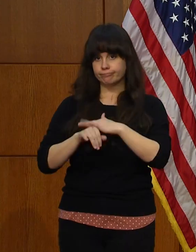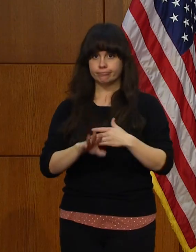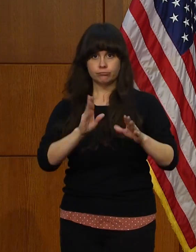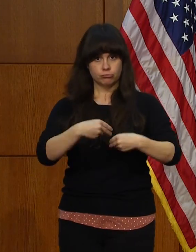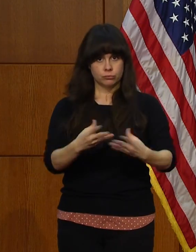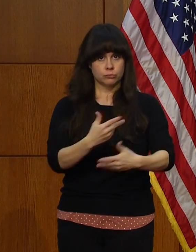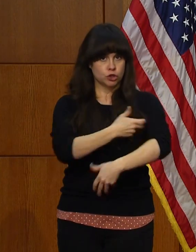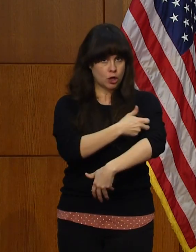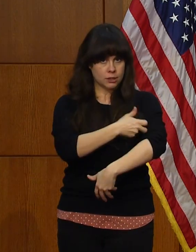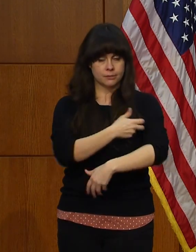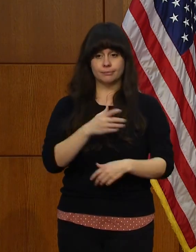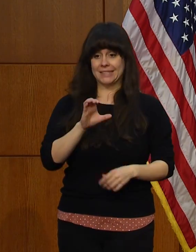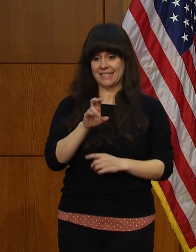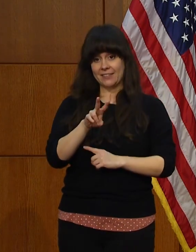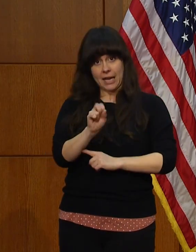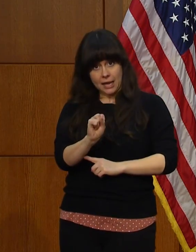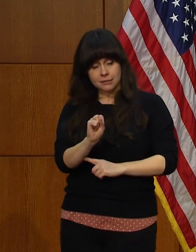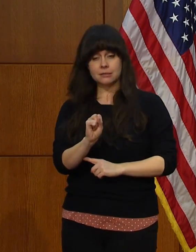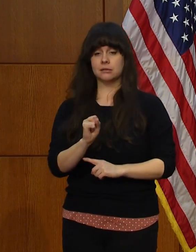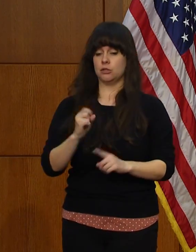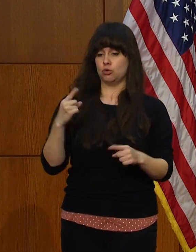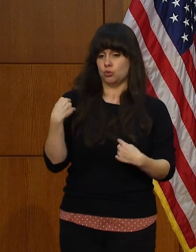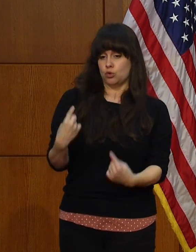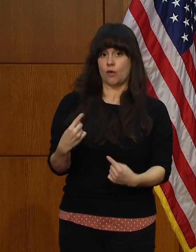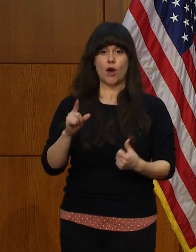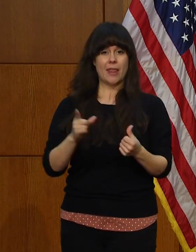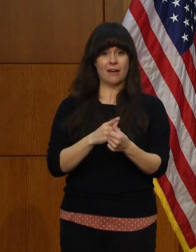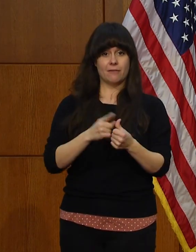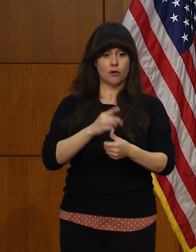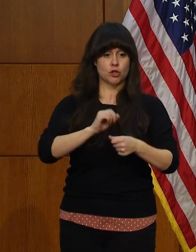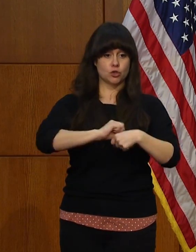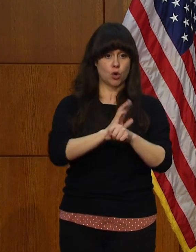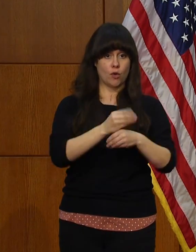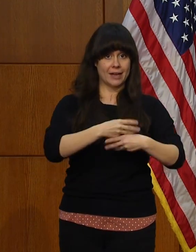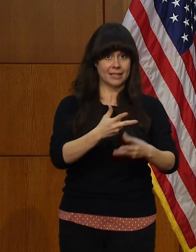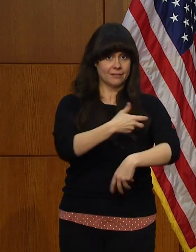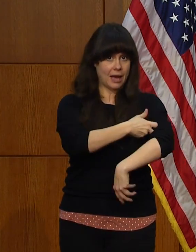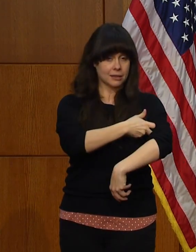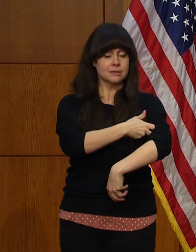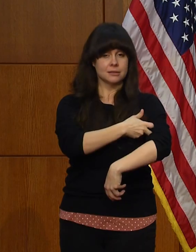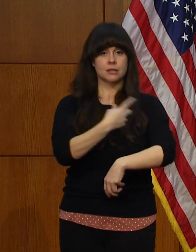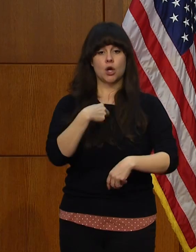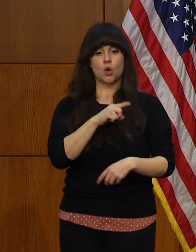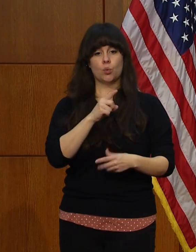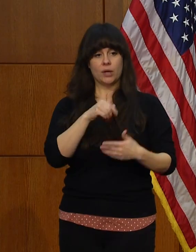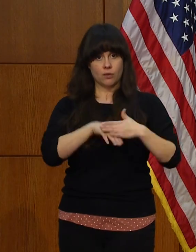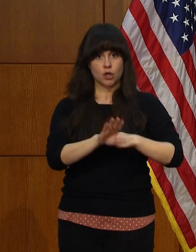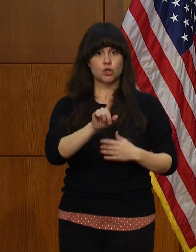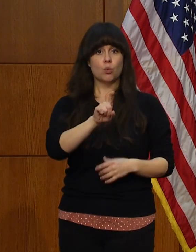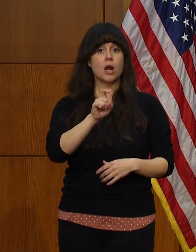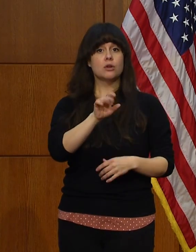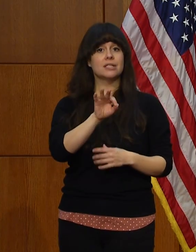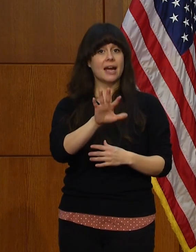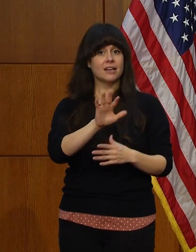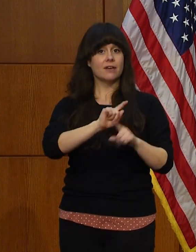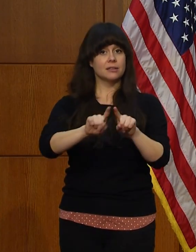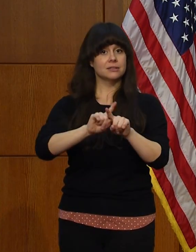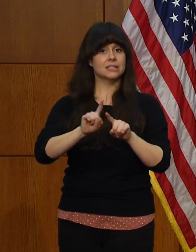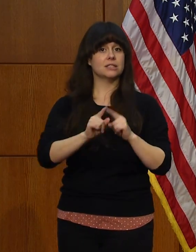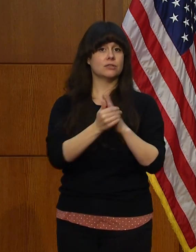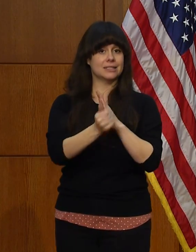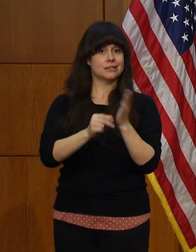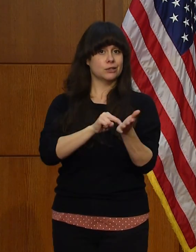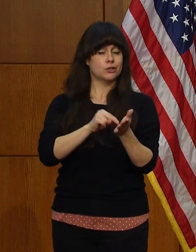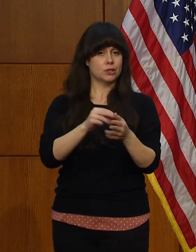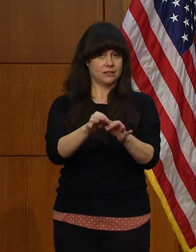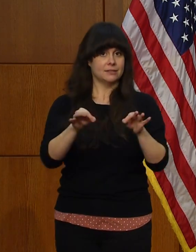far as where we're at today for CVS, our first round of COVID vaccination doses, we've gone to 195 skilled nursing facilities that we